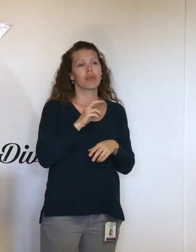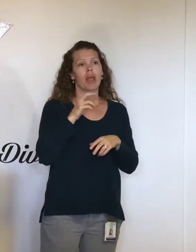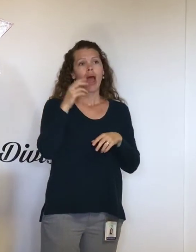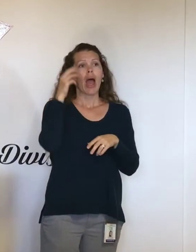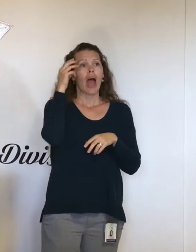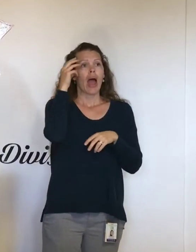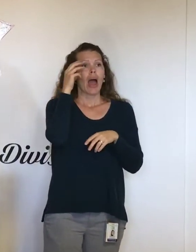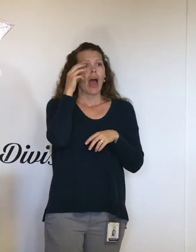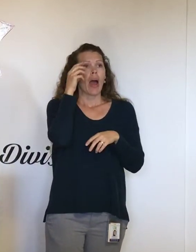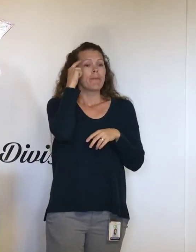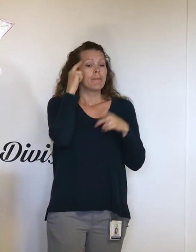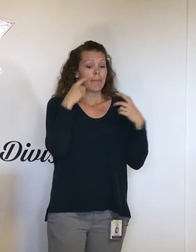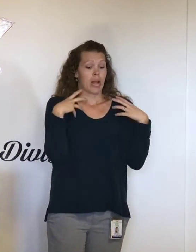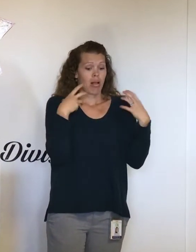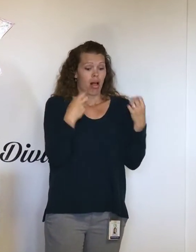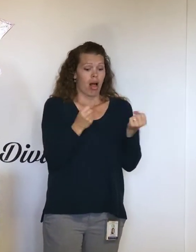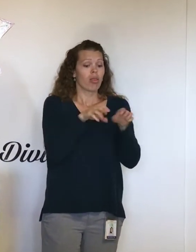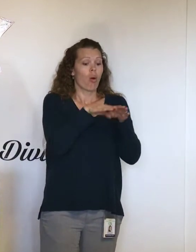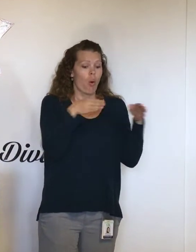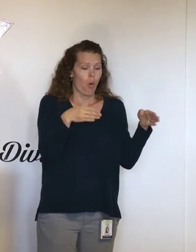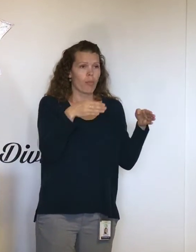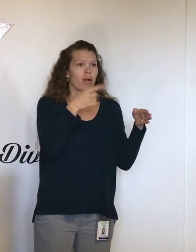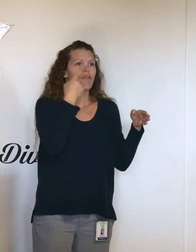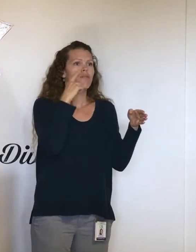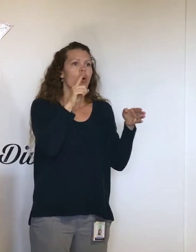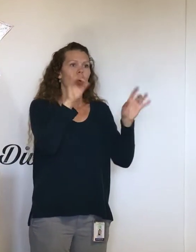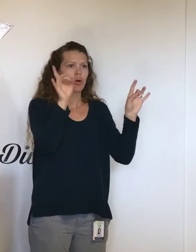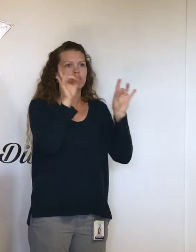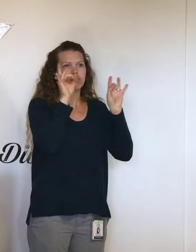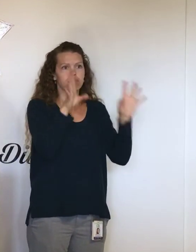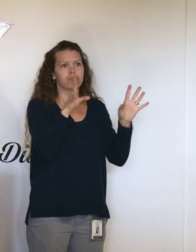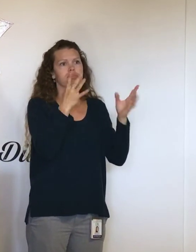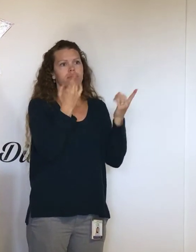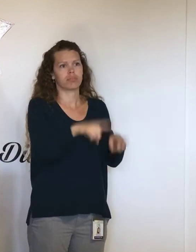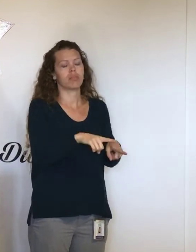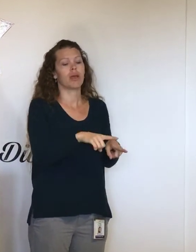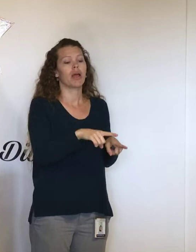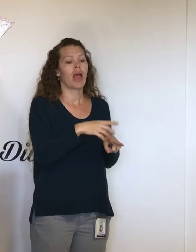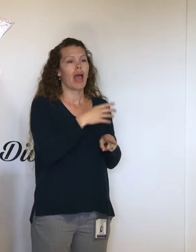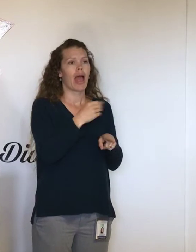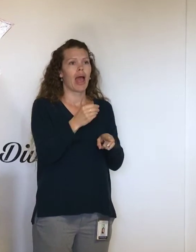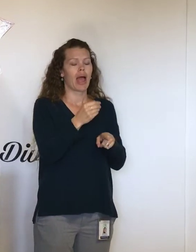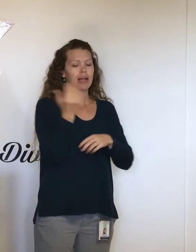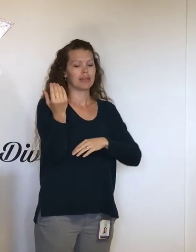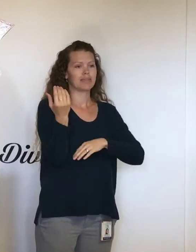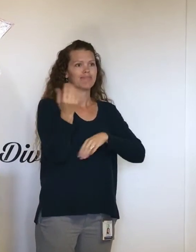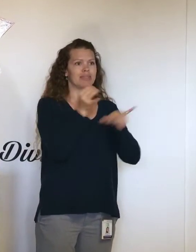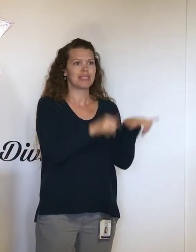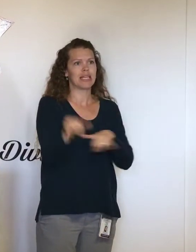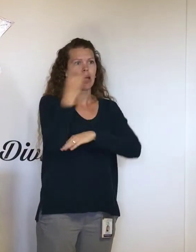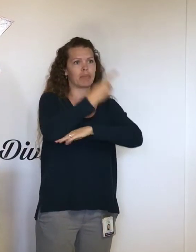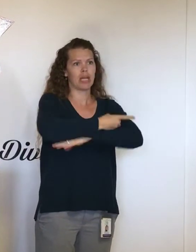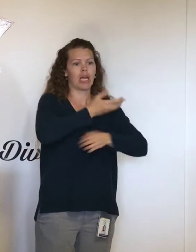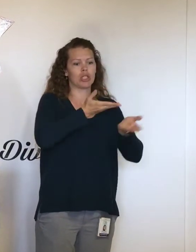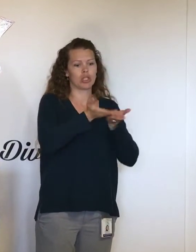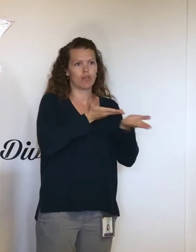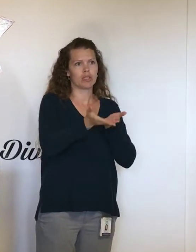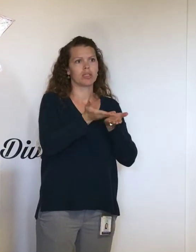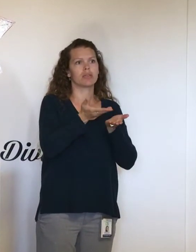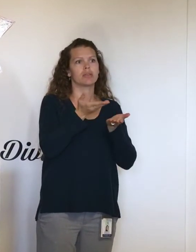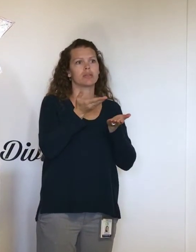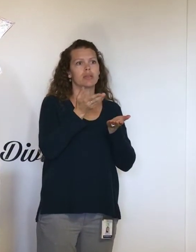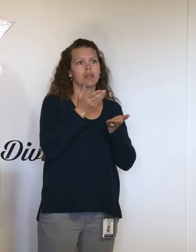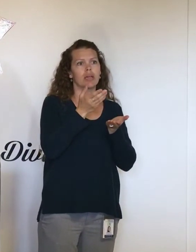services, some for virons in the crisis stabilization unit, and same-day services. There is a doctor on